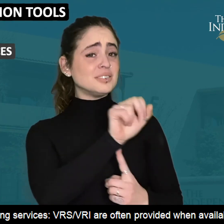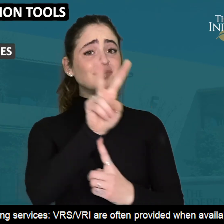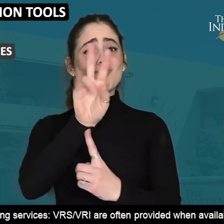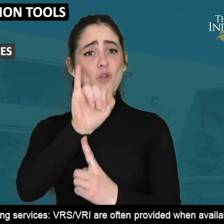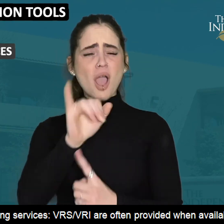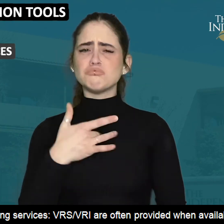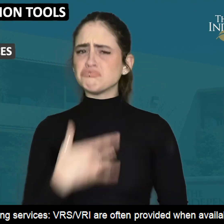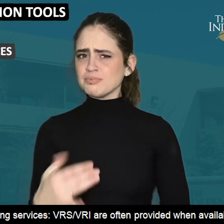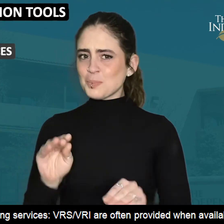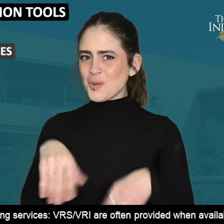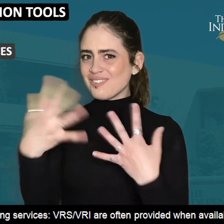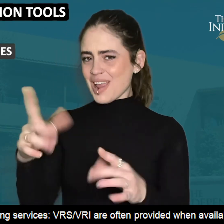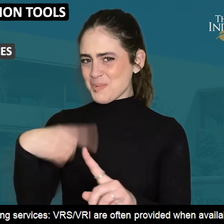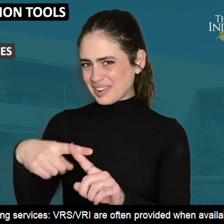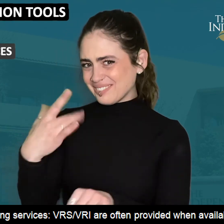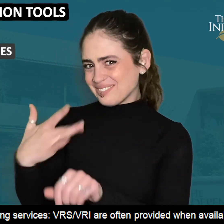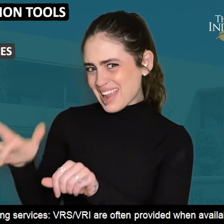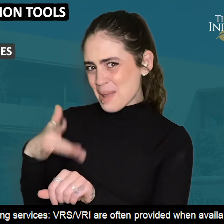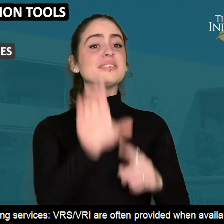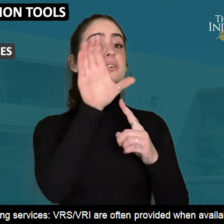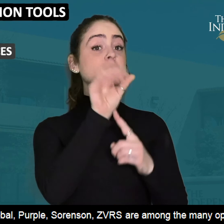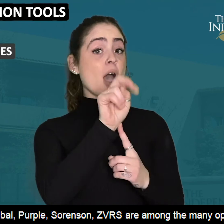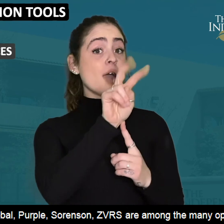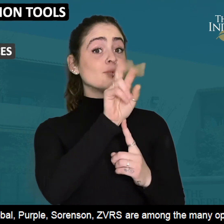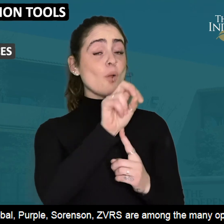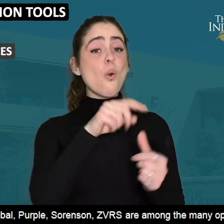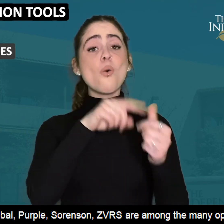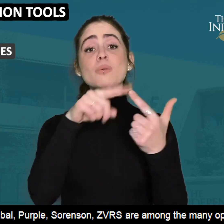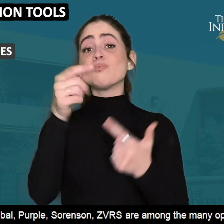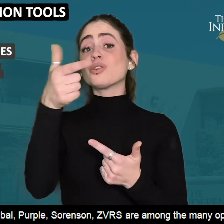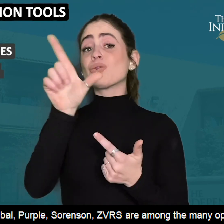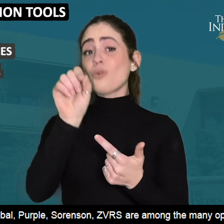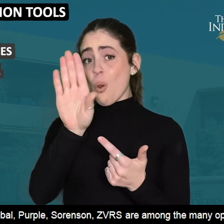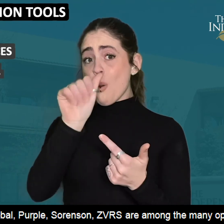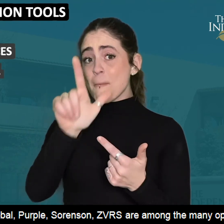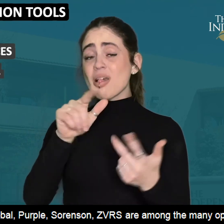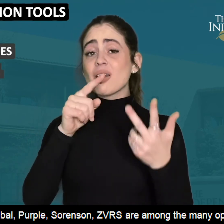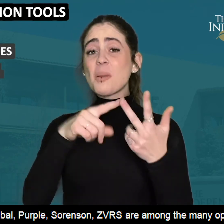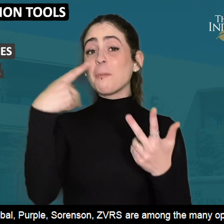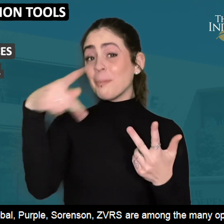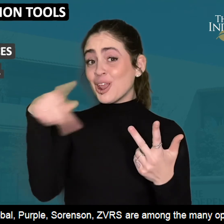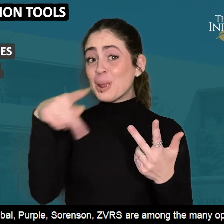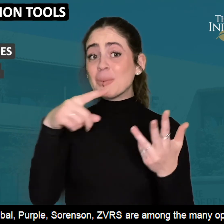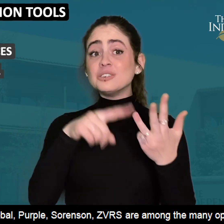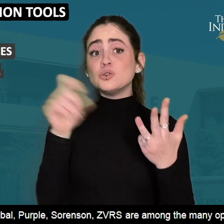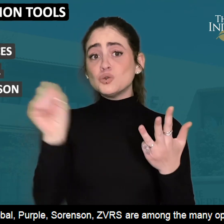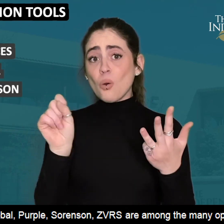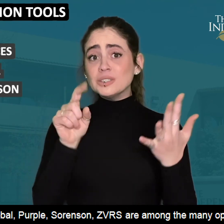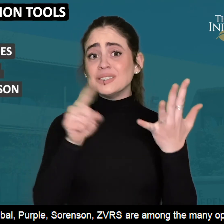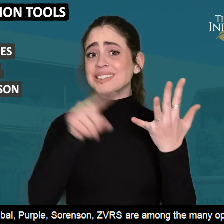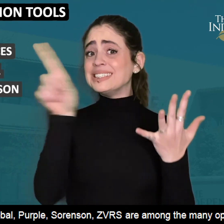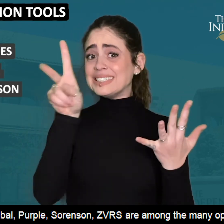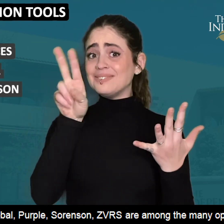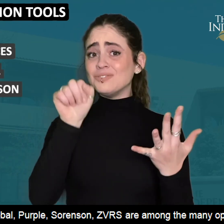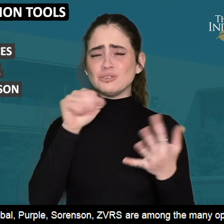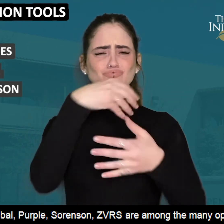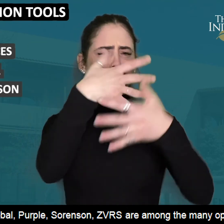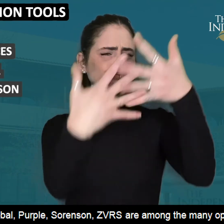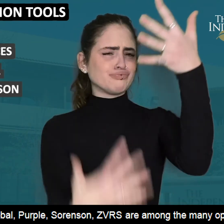Interpreting services, VRS and VRI, are often provided when available. Convo, Global, Purple, Sorosin, and